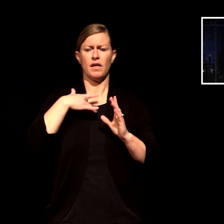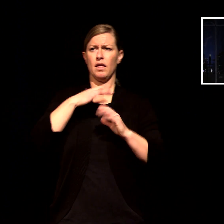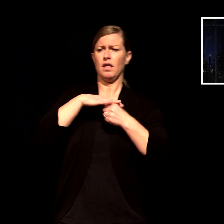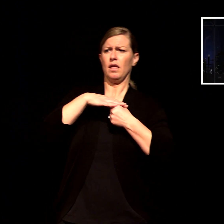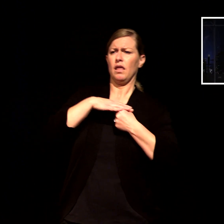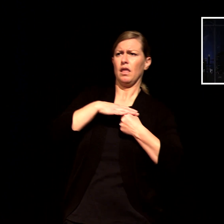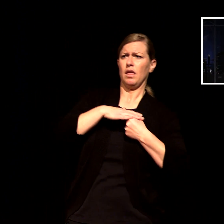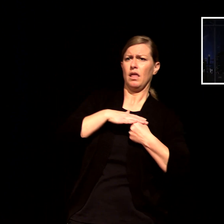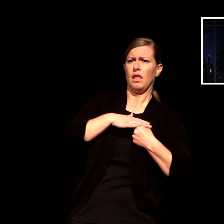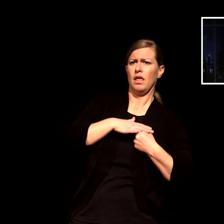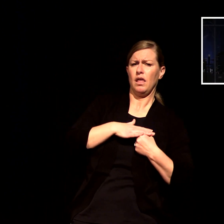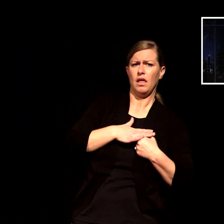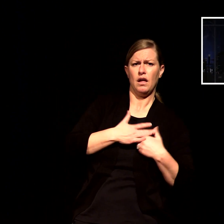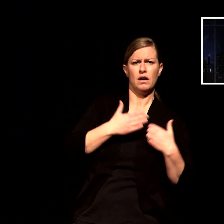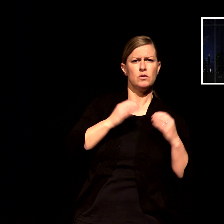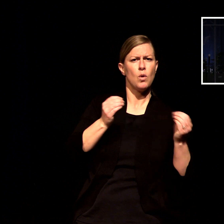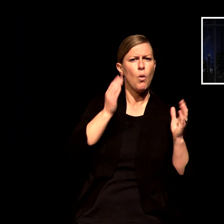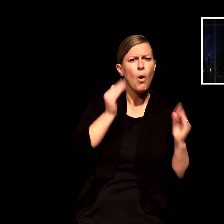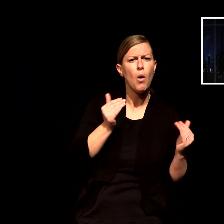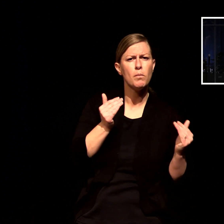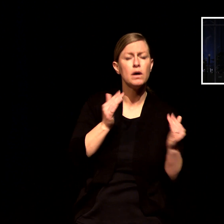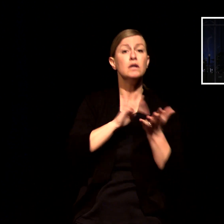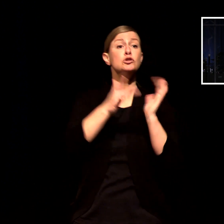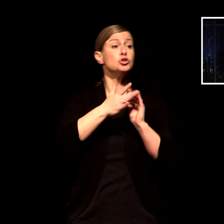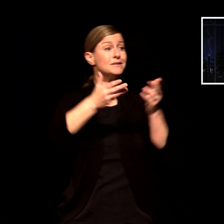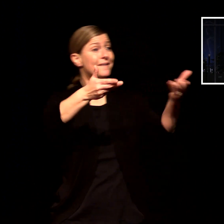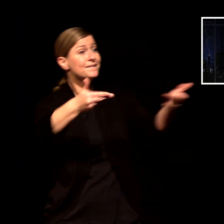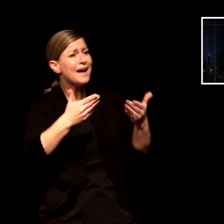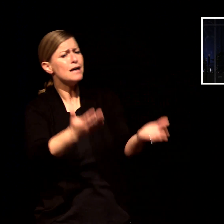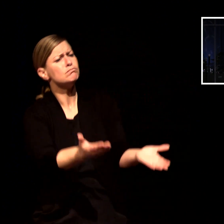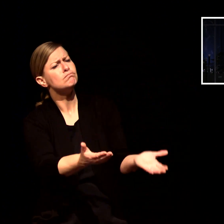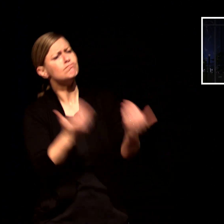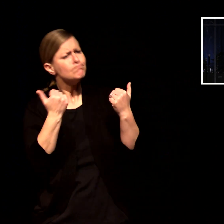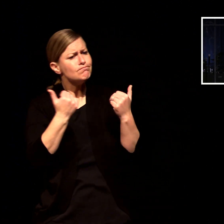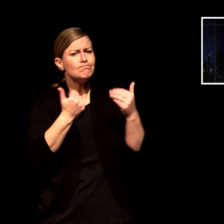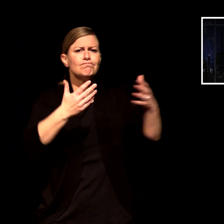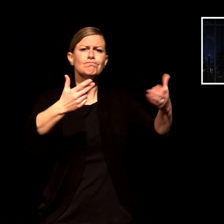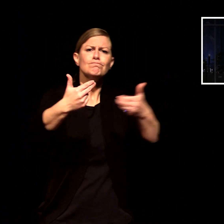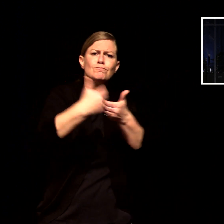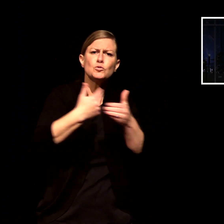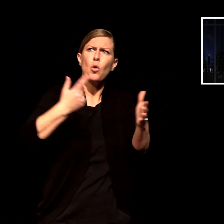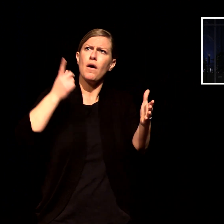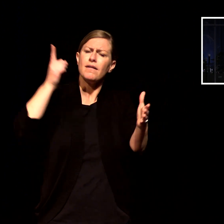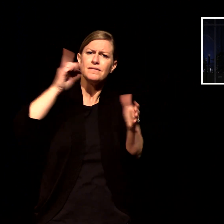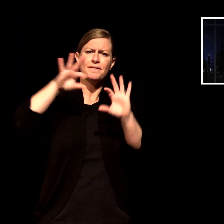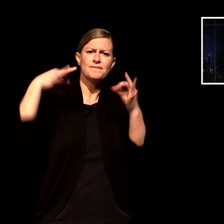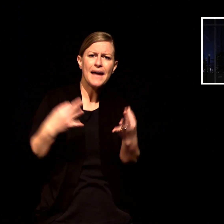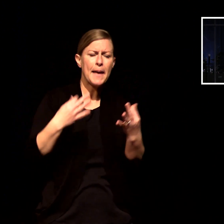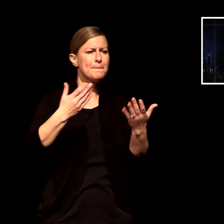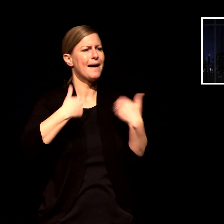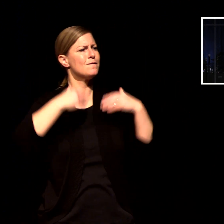hope and for healing and for wholeness so he can send us out with peace and presence and power